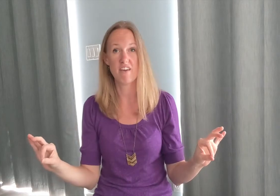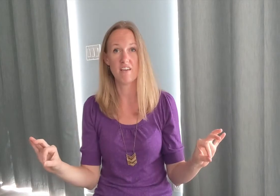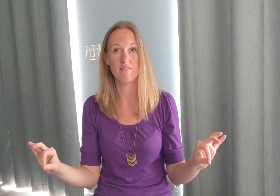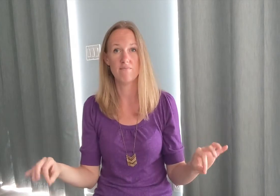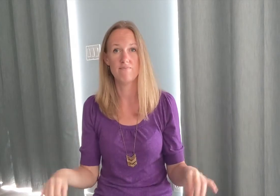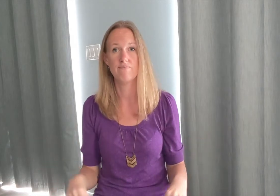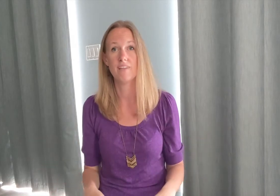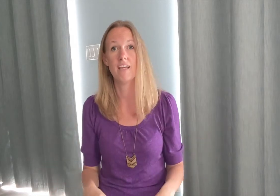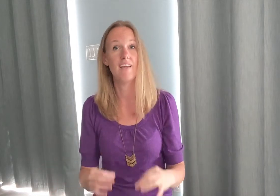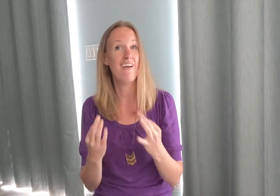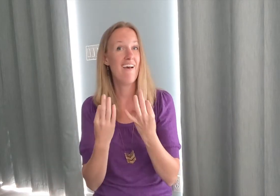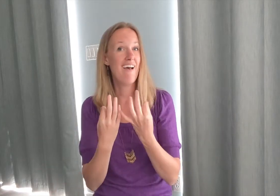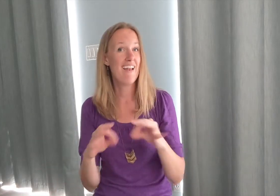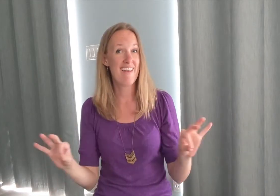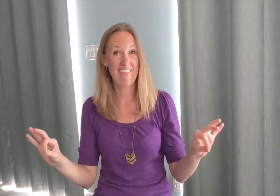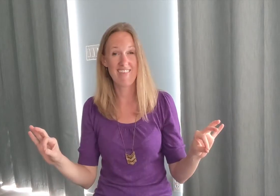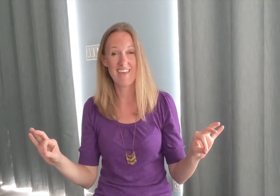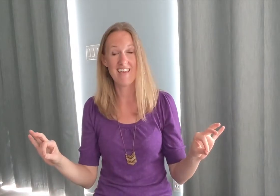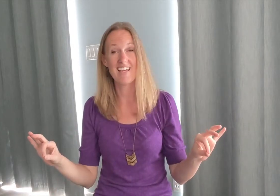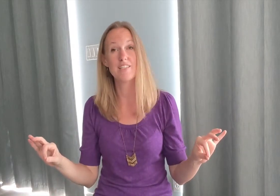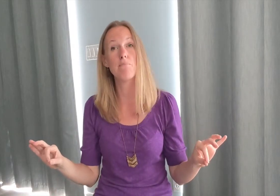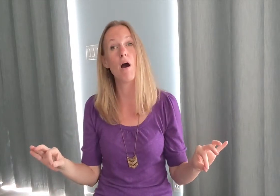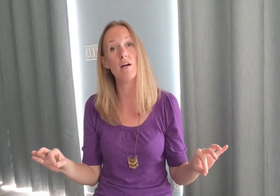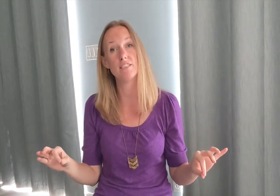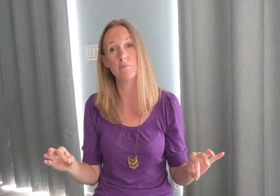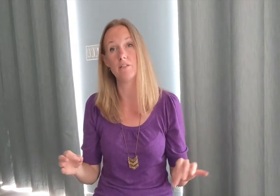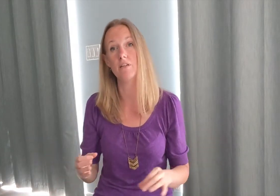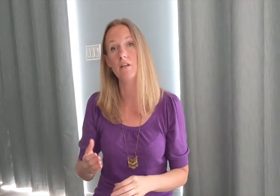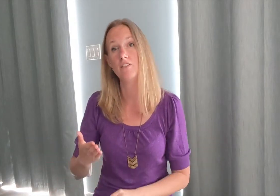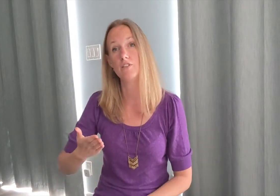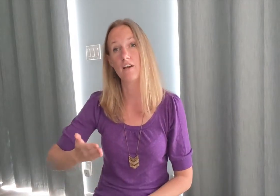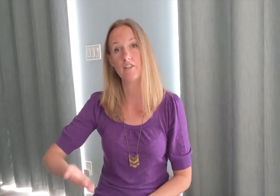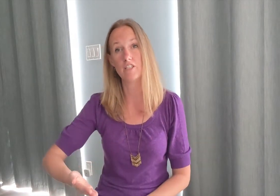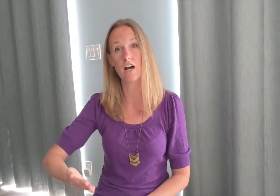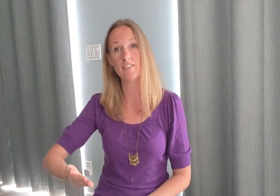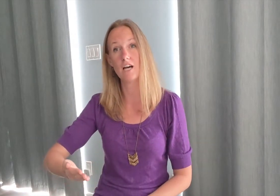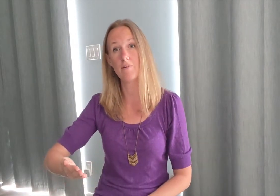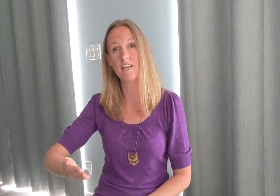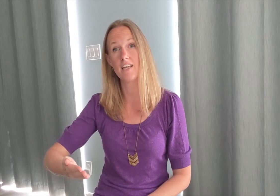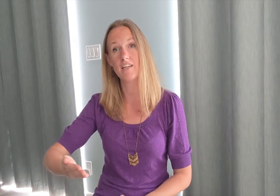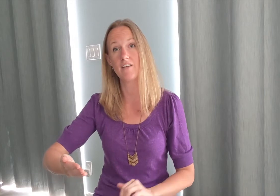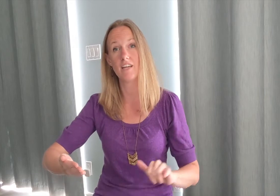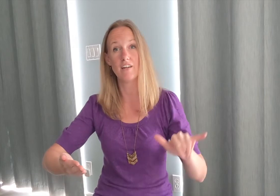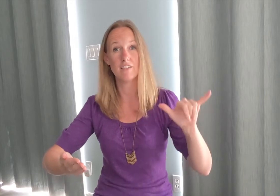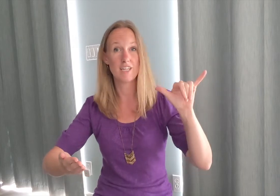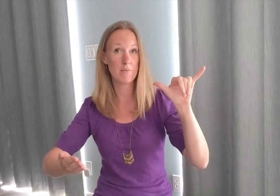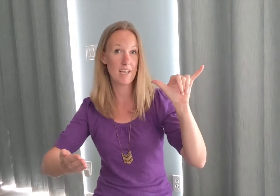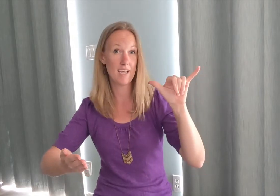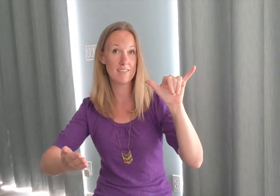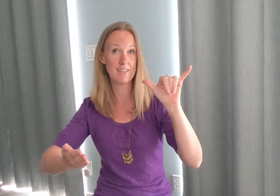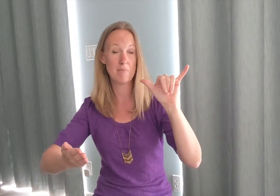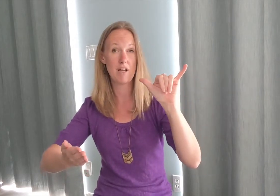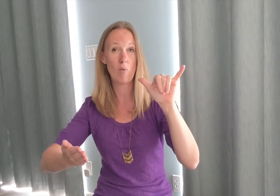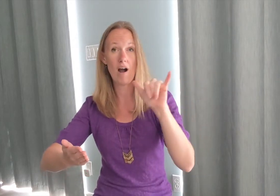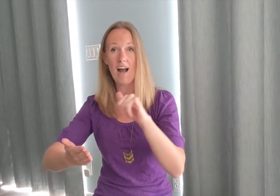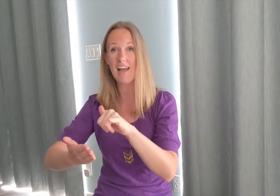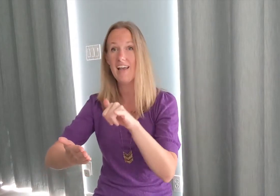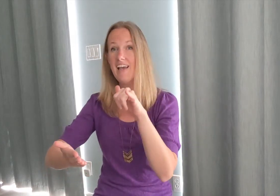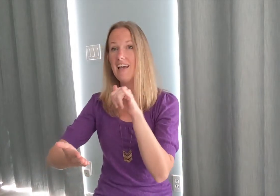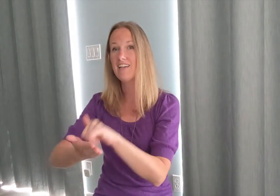okay nothing is impossible so you have your non-dominant hand out here your dominant hand is going to make a Y and you're